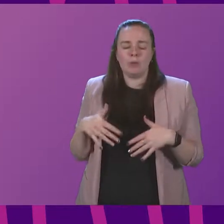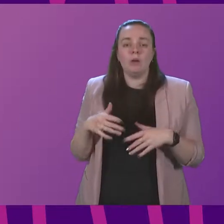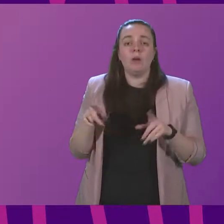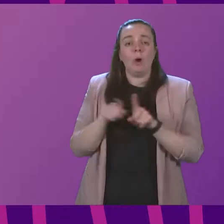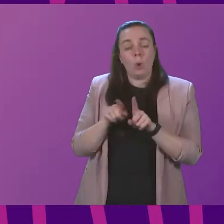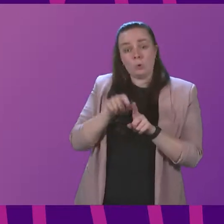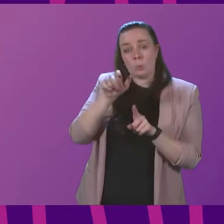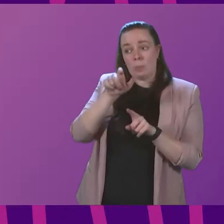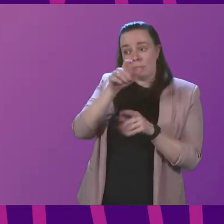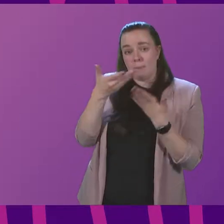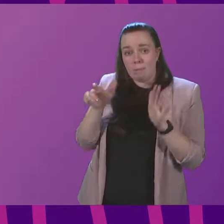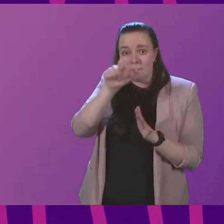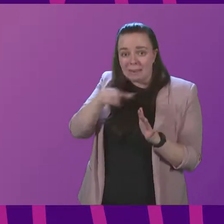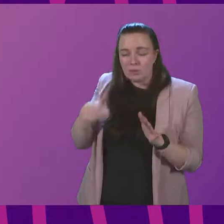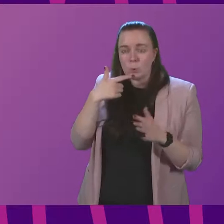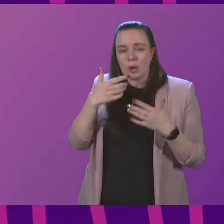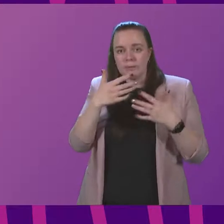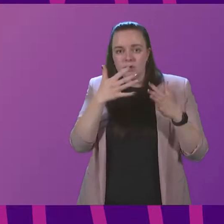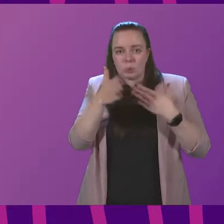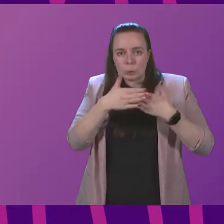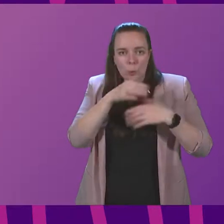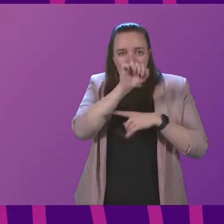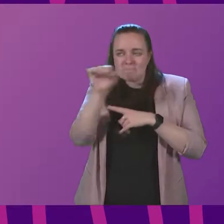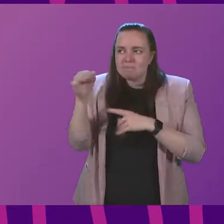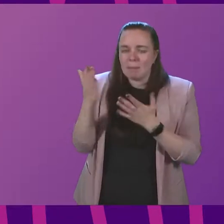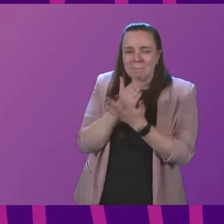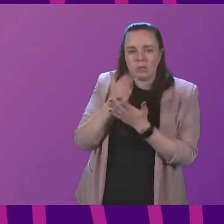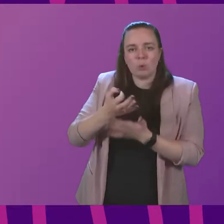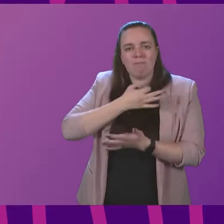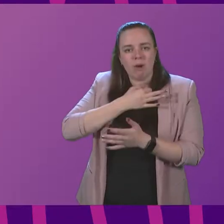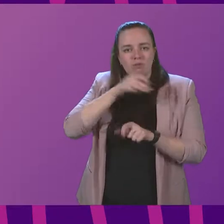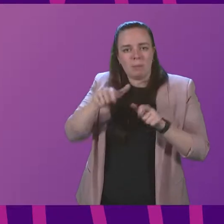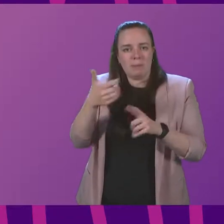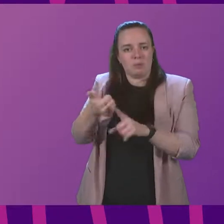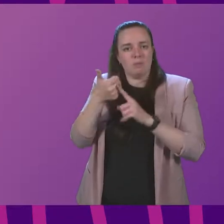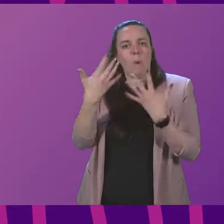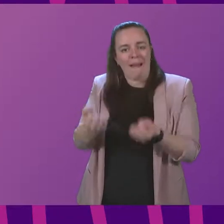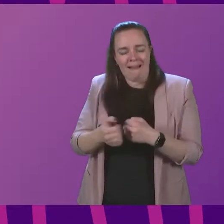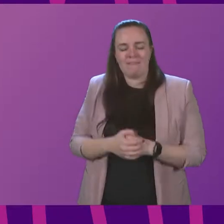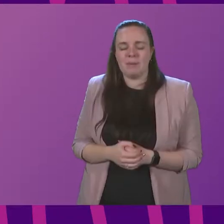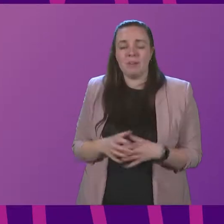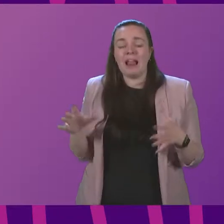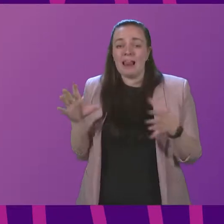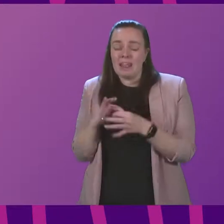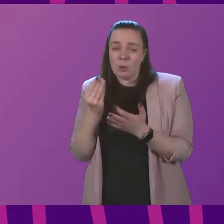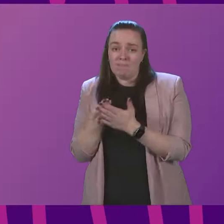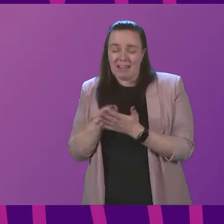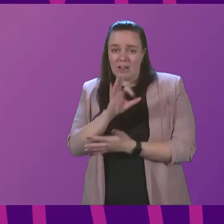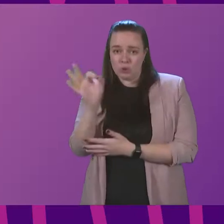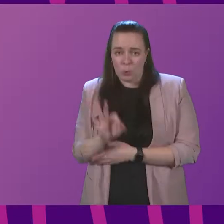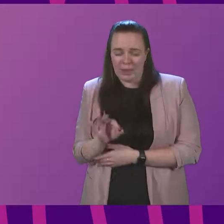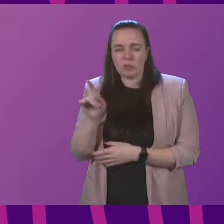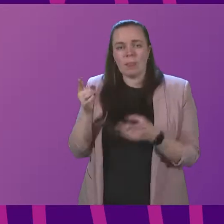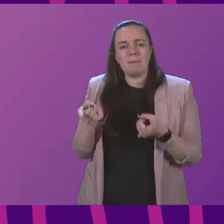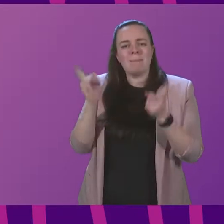servants who are going round door to door making sure that vulnerable people are supported. In relation to the financial question, the